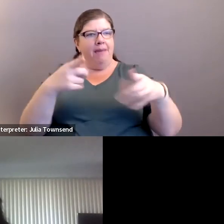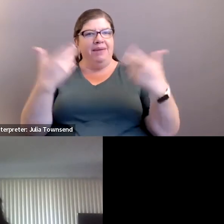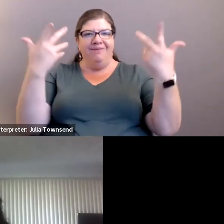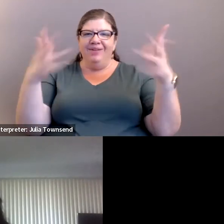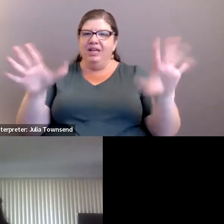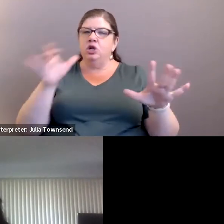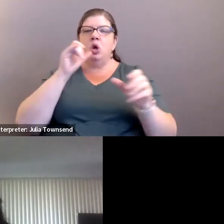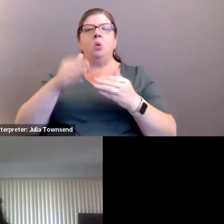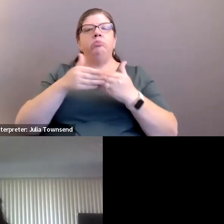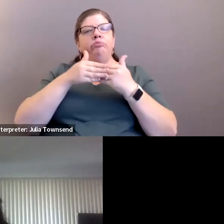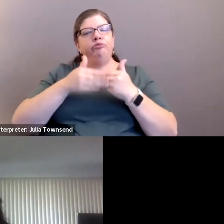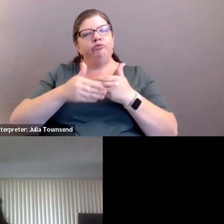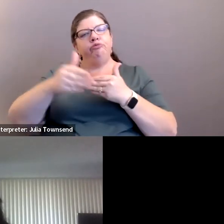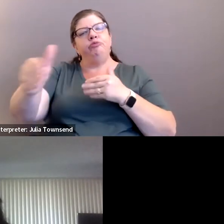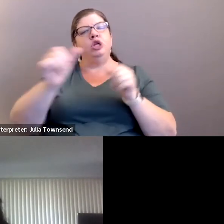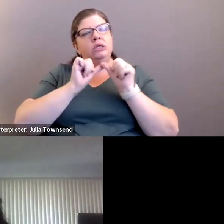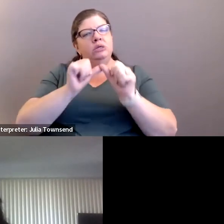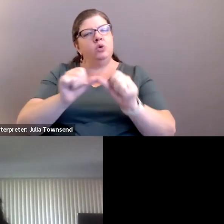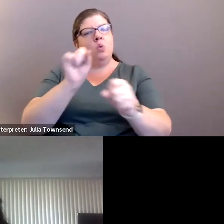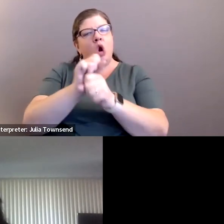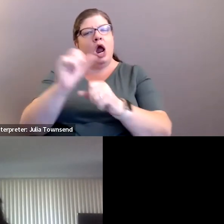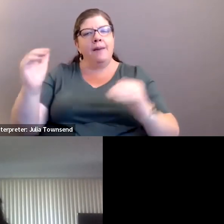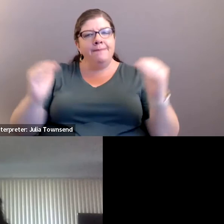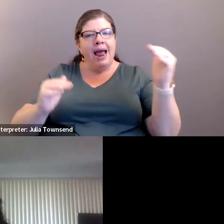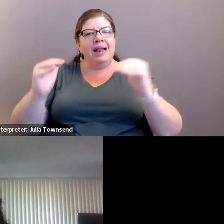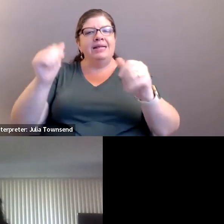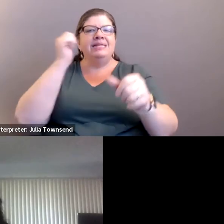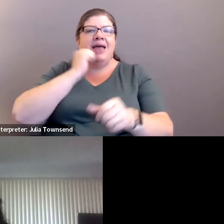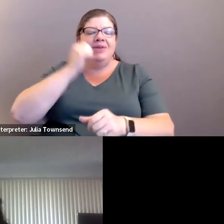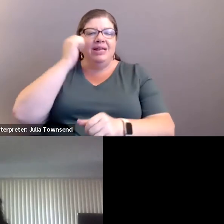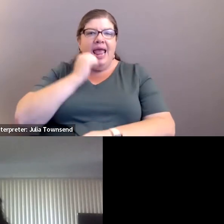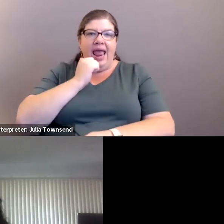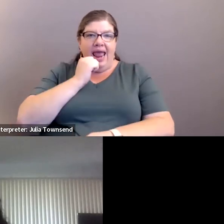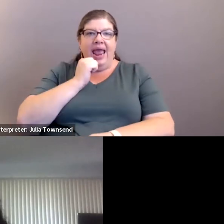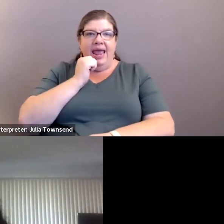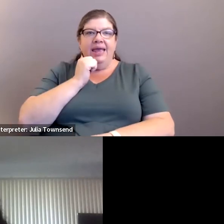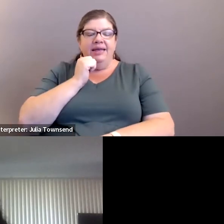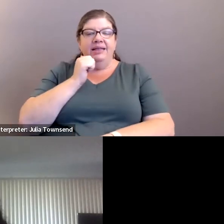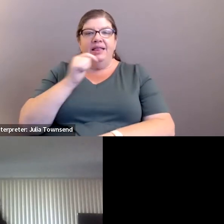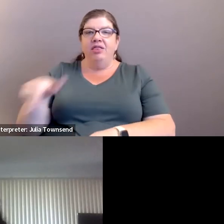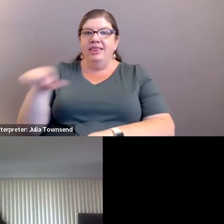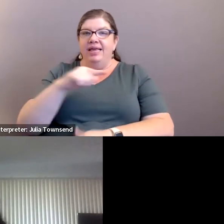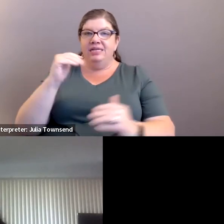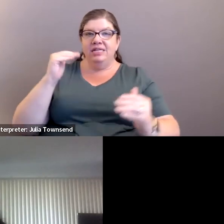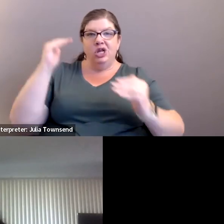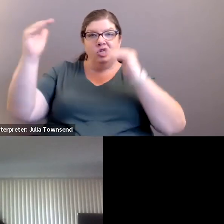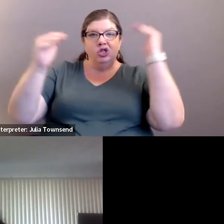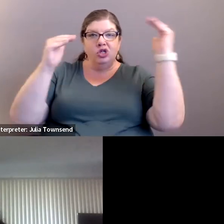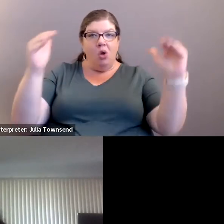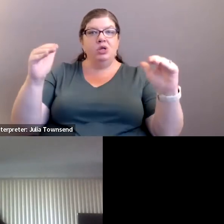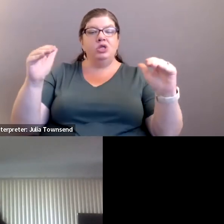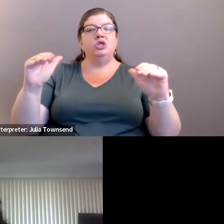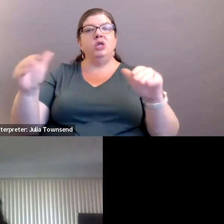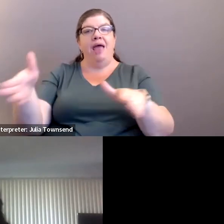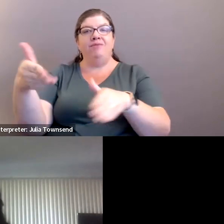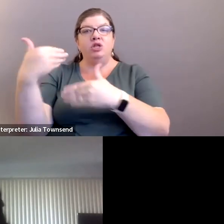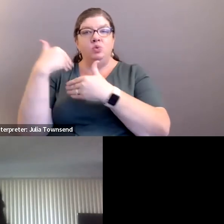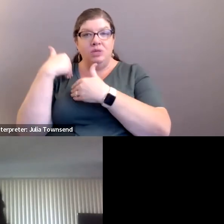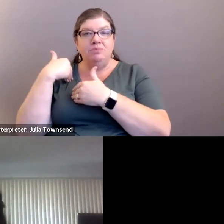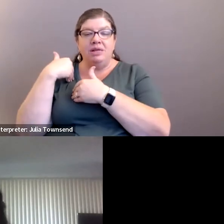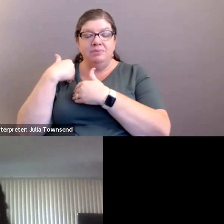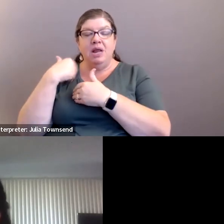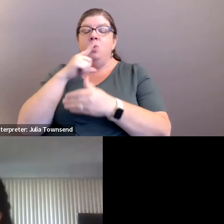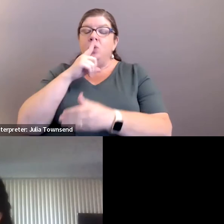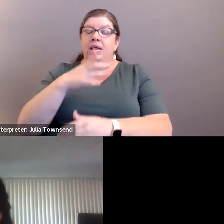to achieve that balance you know every day that that these adults are charged with these responsibilities